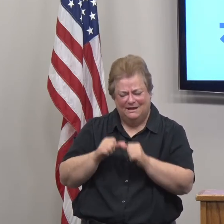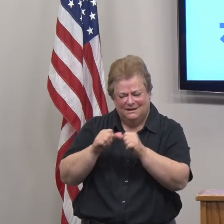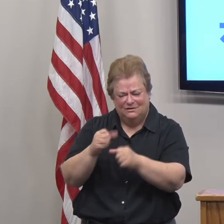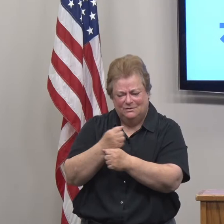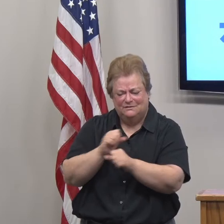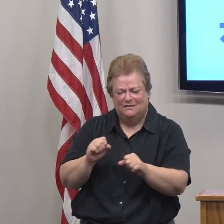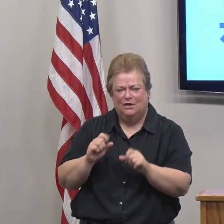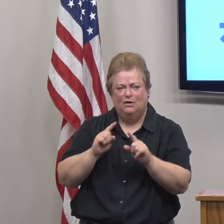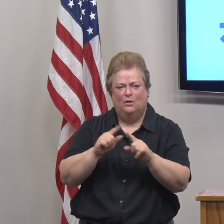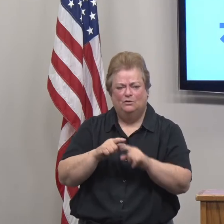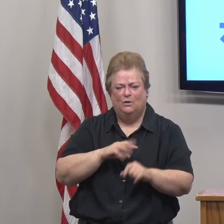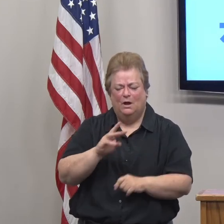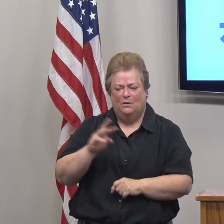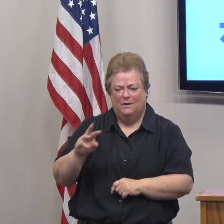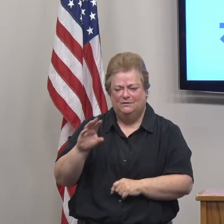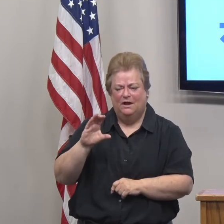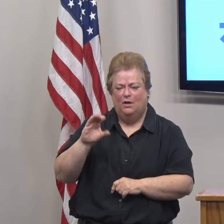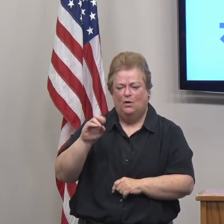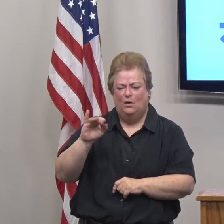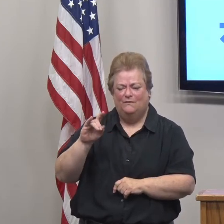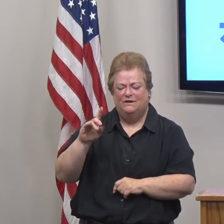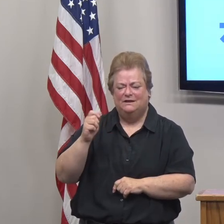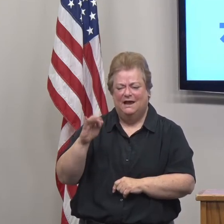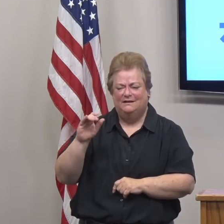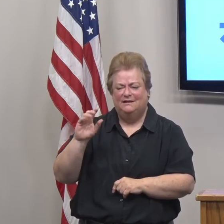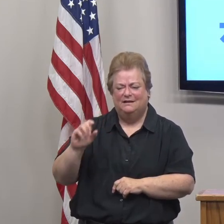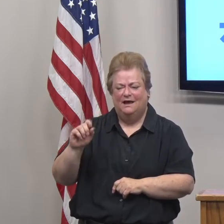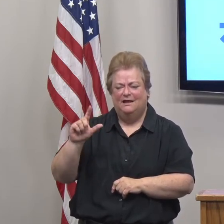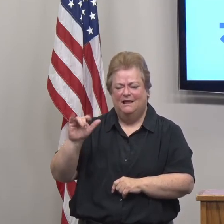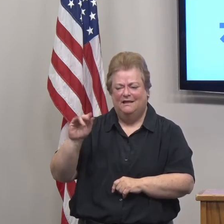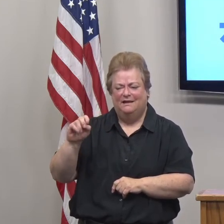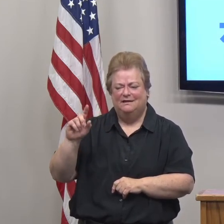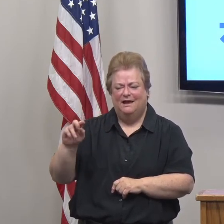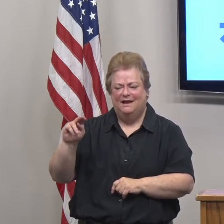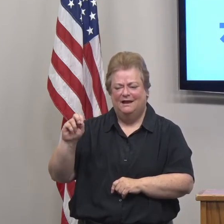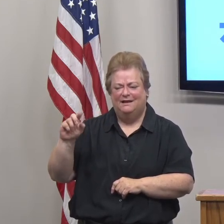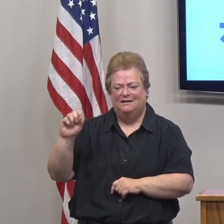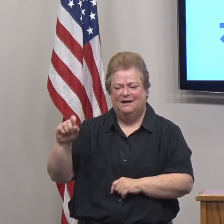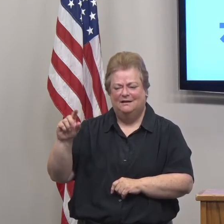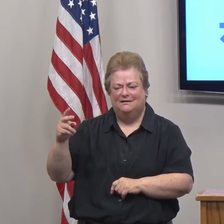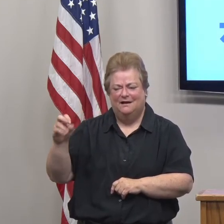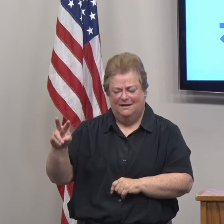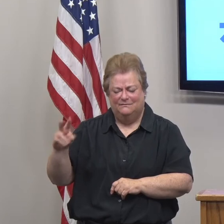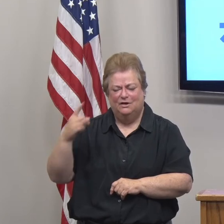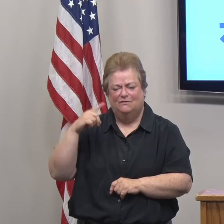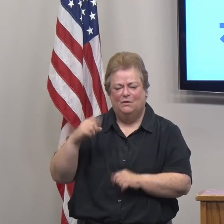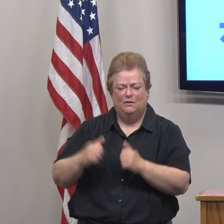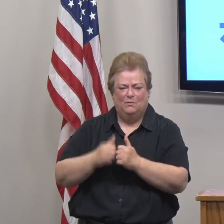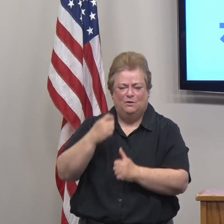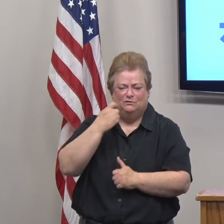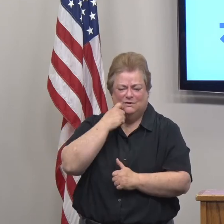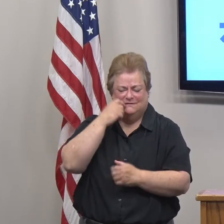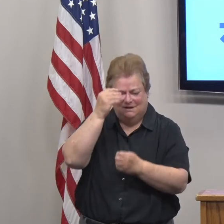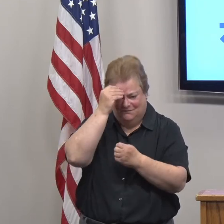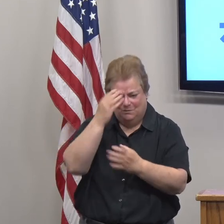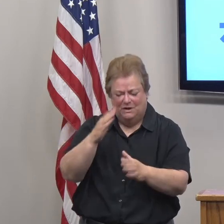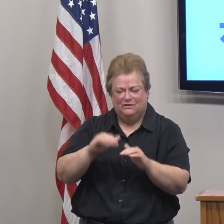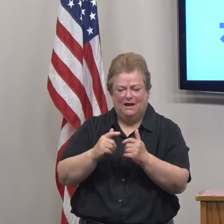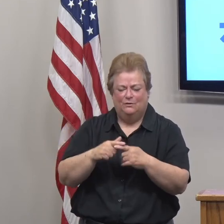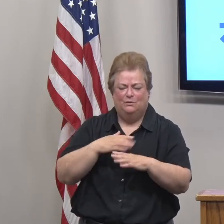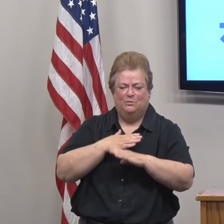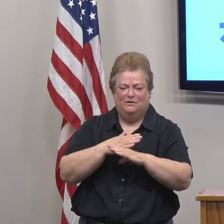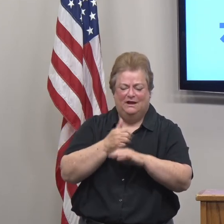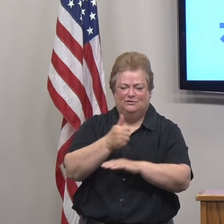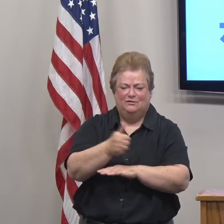visit our website coven 19 dot Lincoln dot any dot gov for the latest information about how to protect